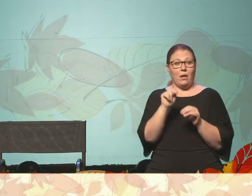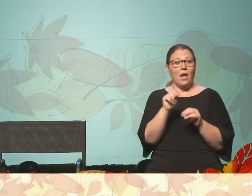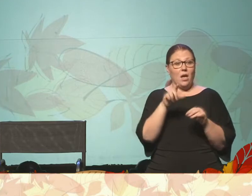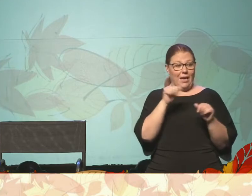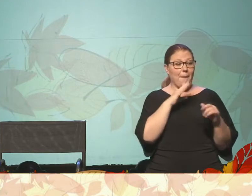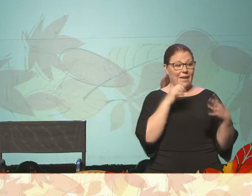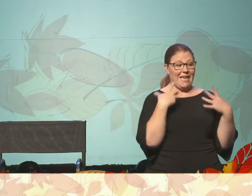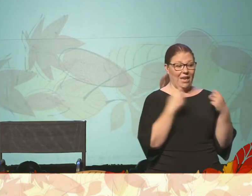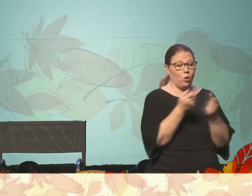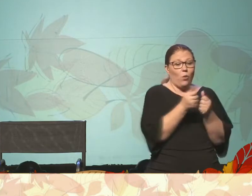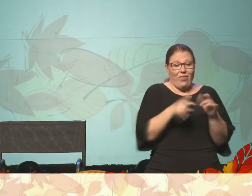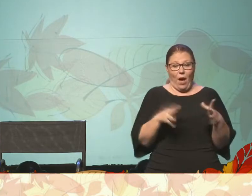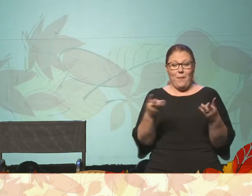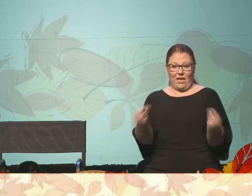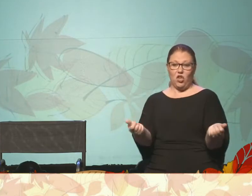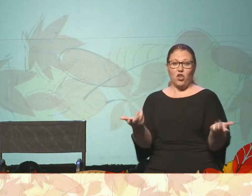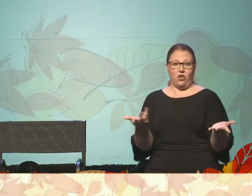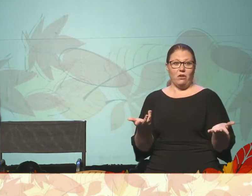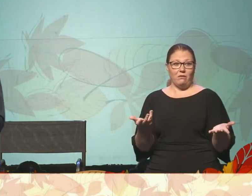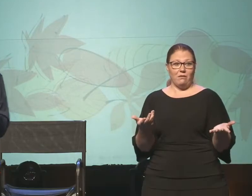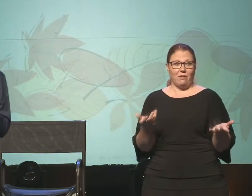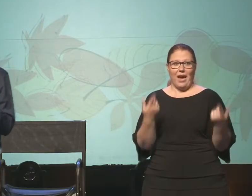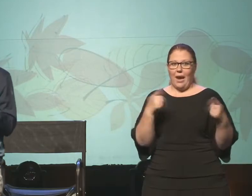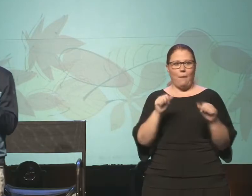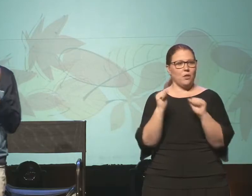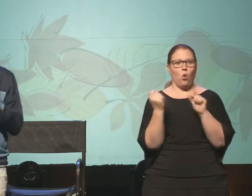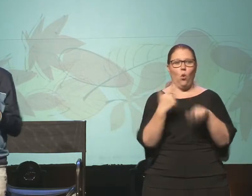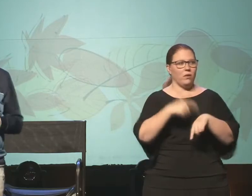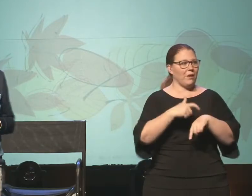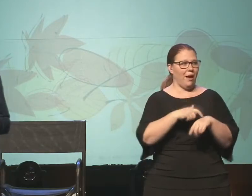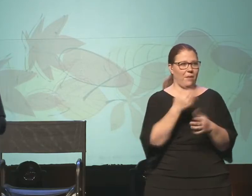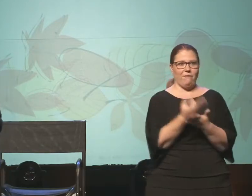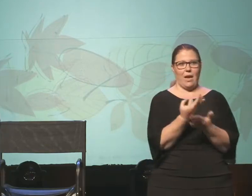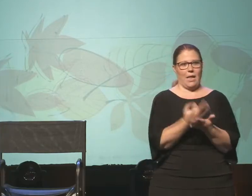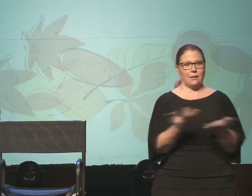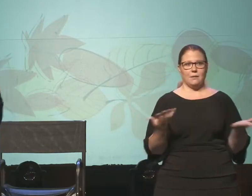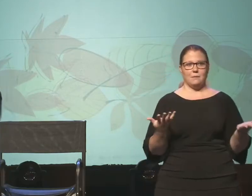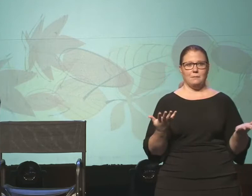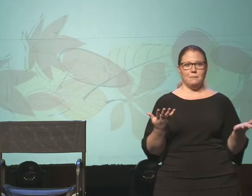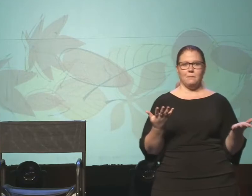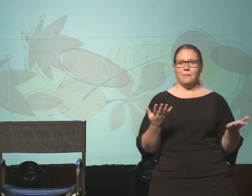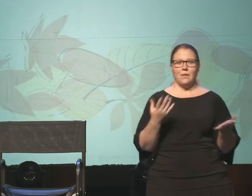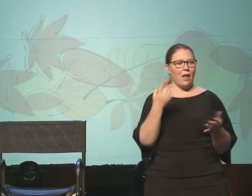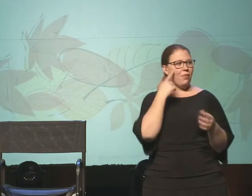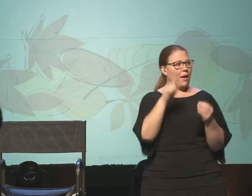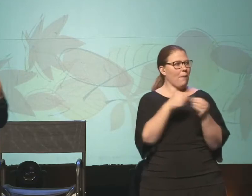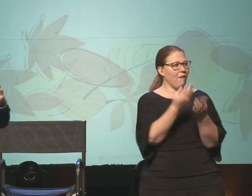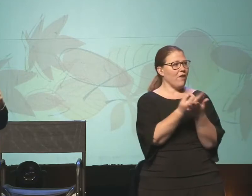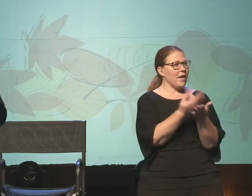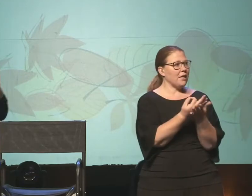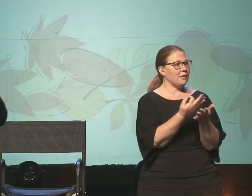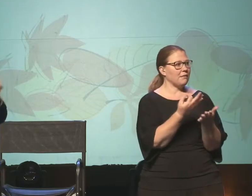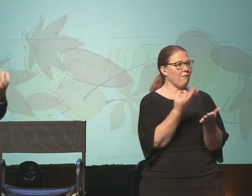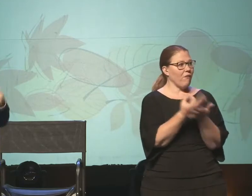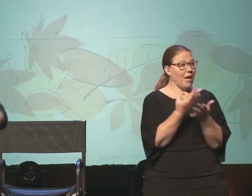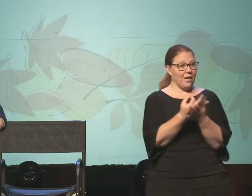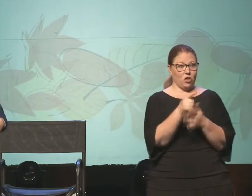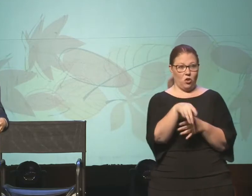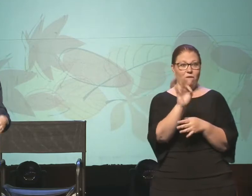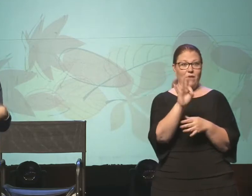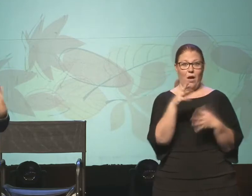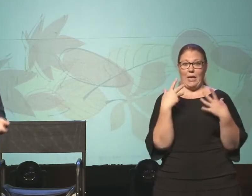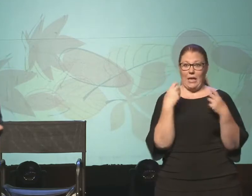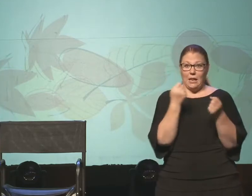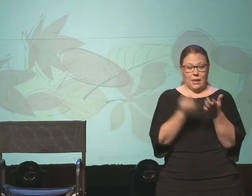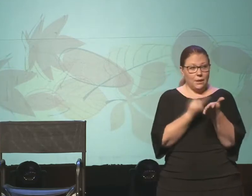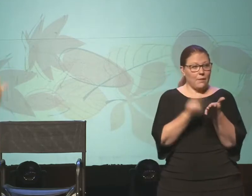cured. You can, right? So this happens all the time in our finances. So think about financially. Financially, you have found healing at